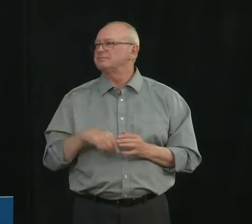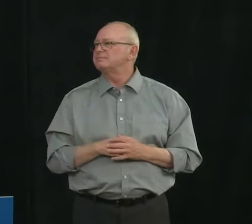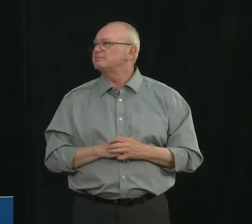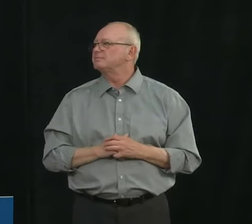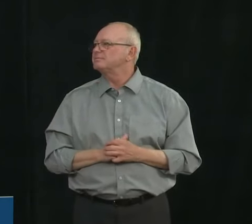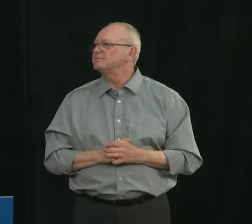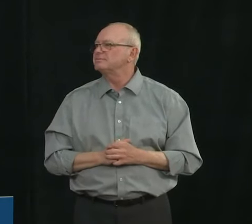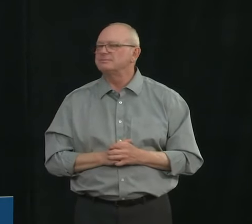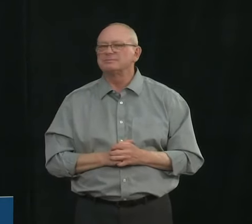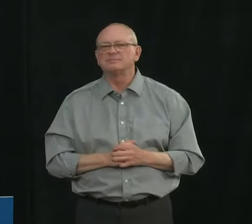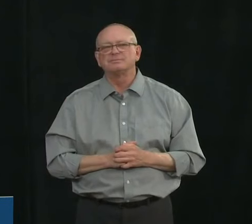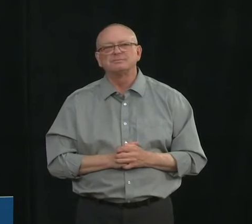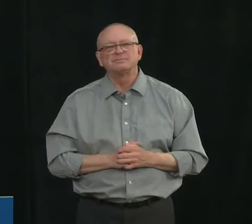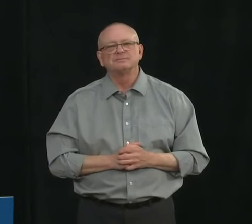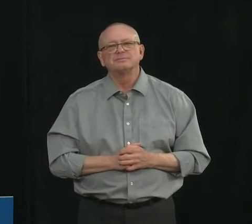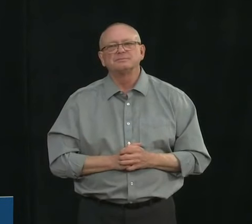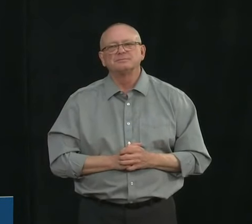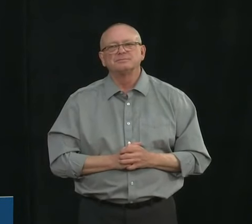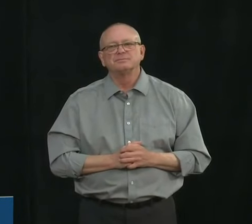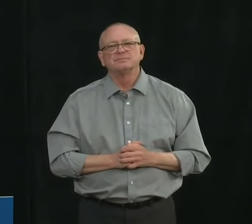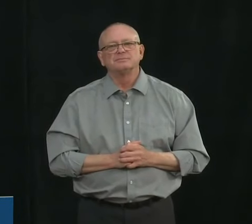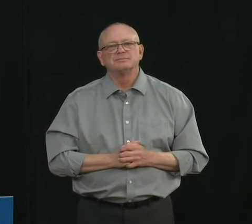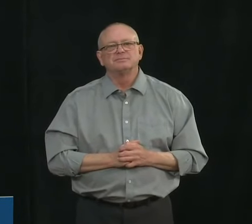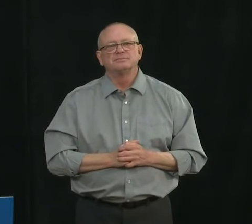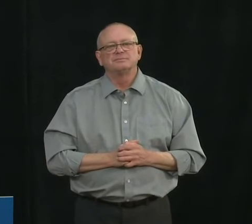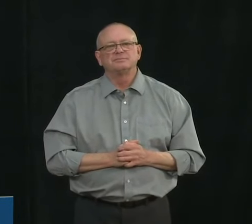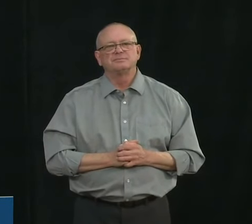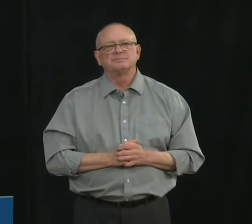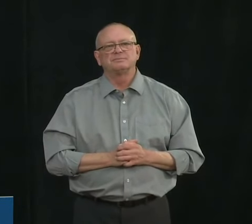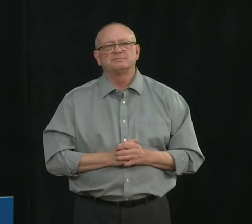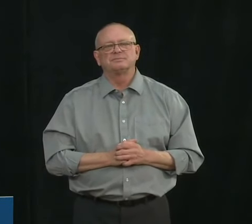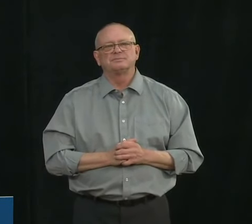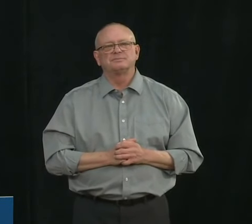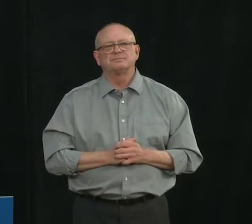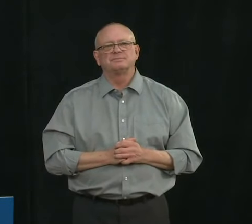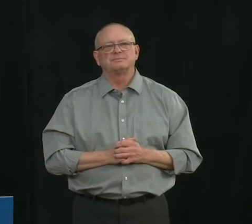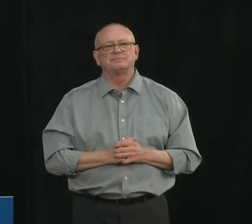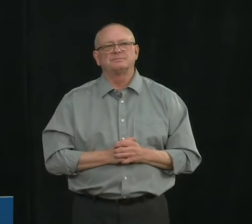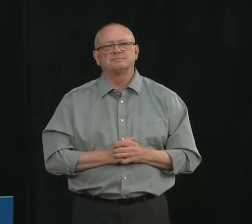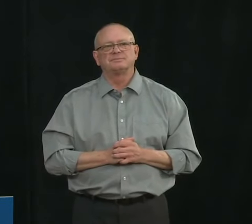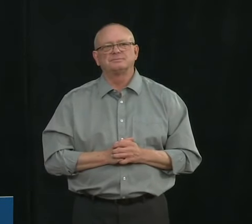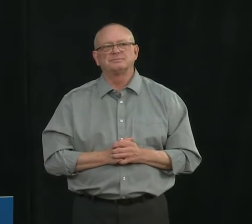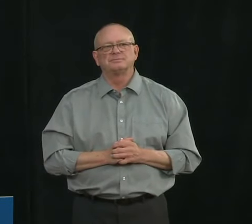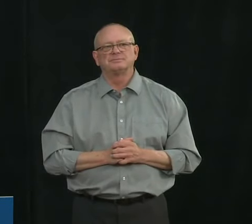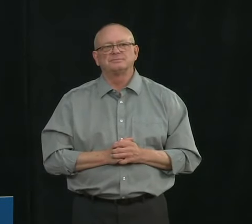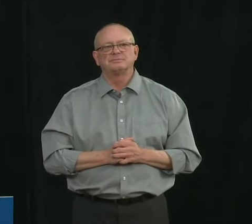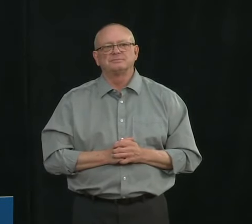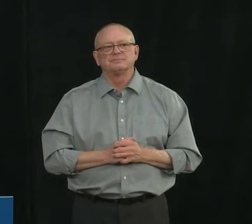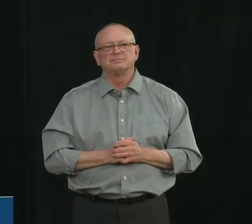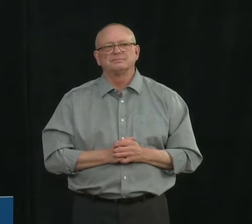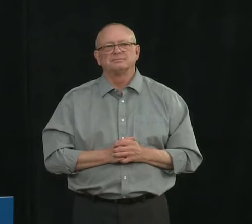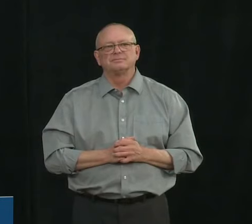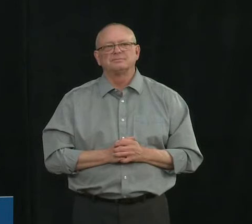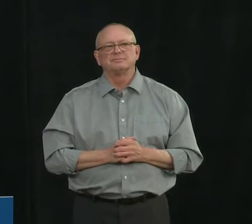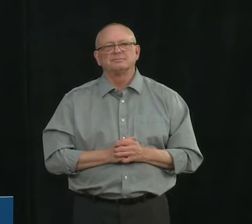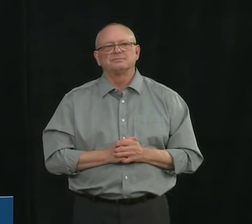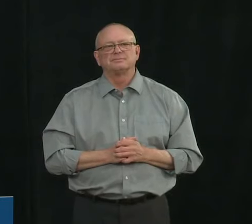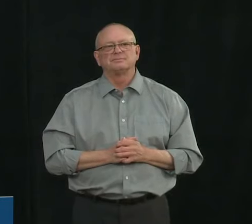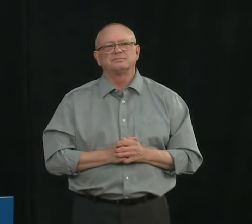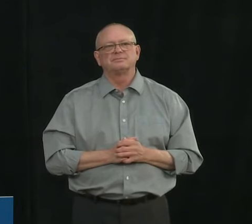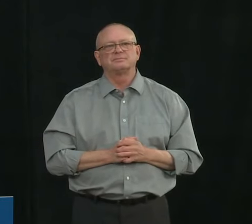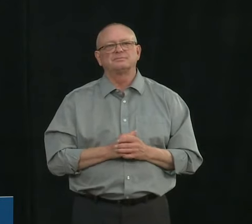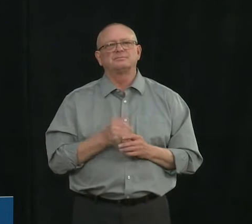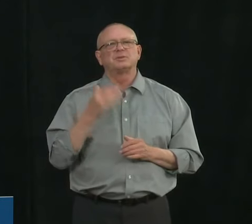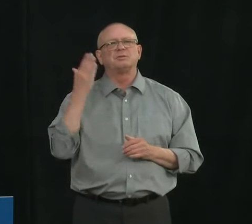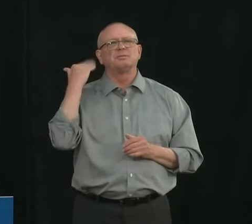hi dr hinshaw a couple of days ago in the legislature premier kenny suggested that he is